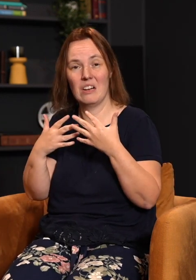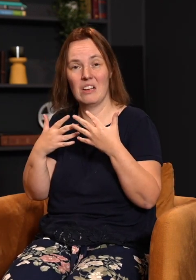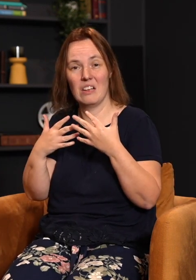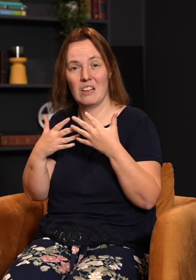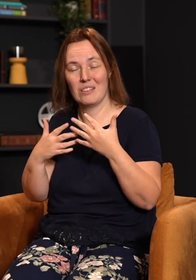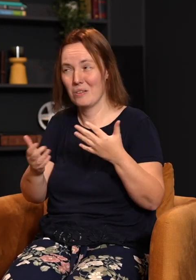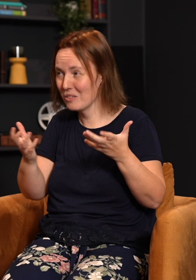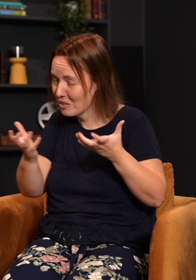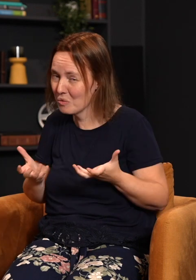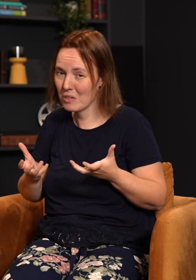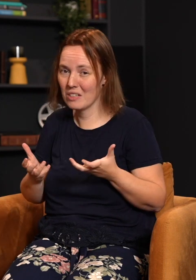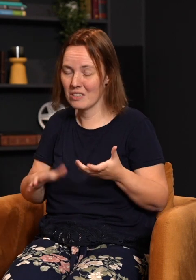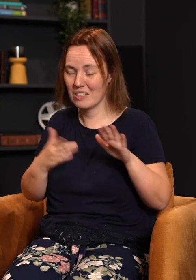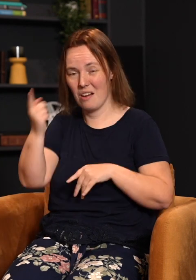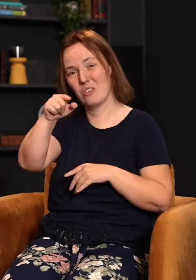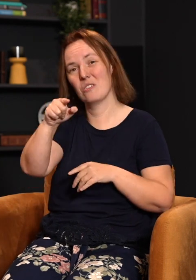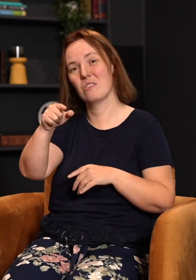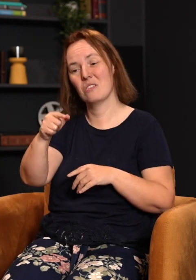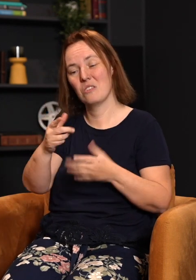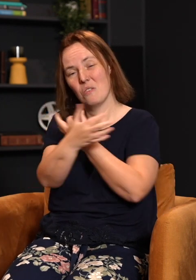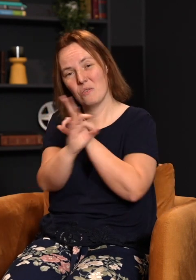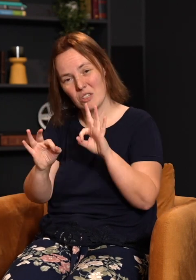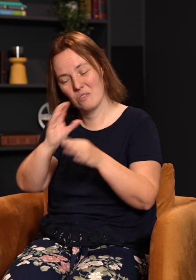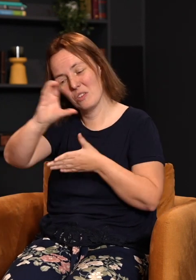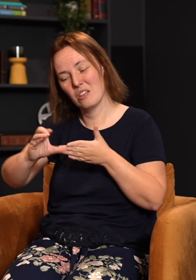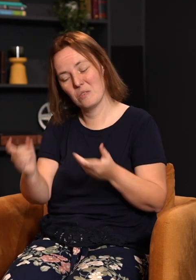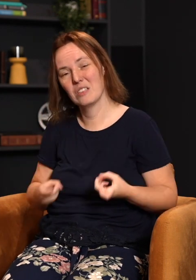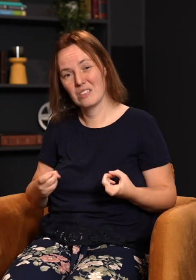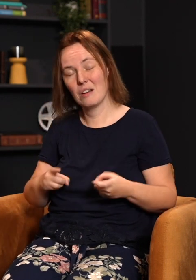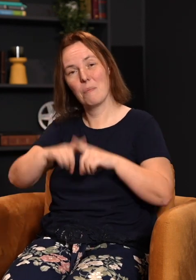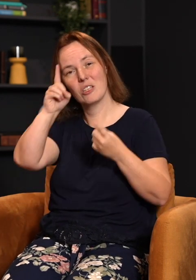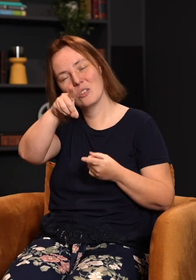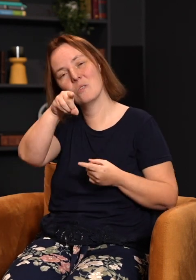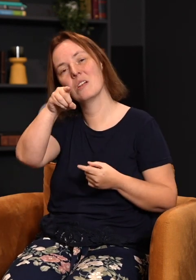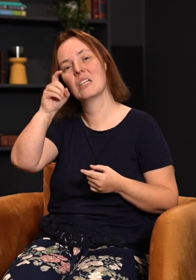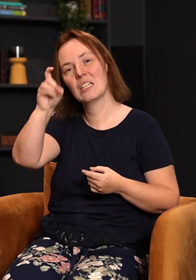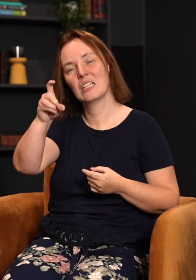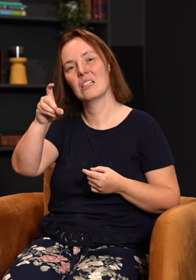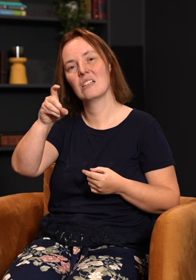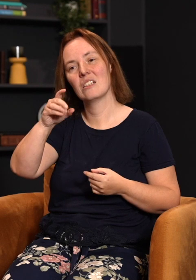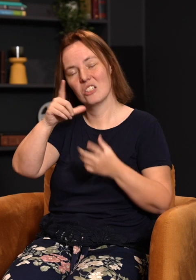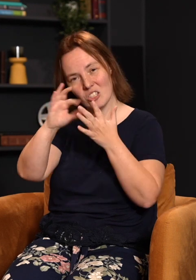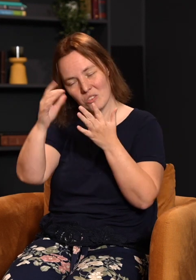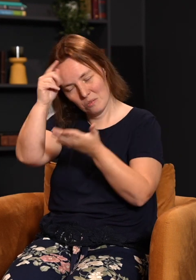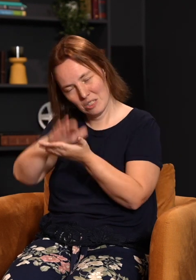willing to die for you, to free you from the consequence of your sin. But you have to choose to believe. You have to choose to receive.